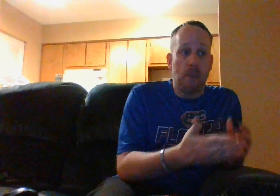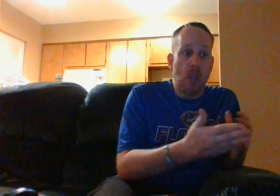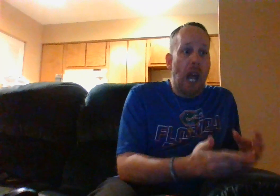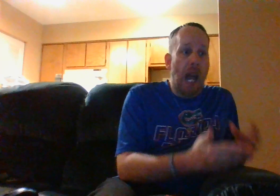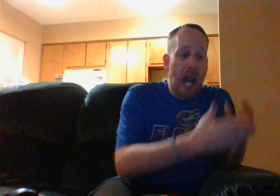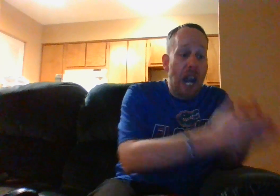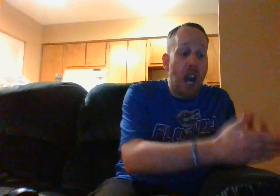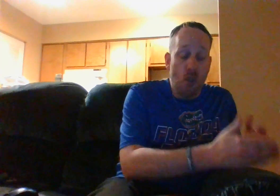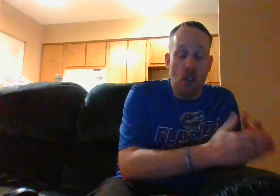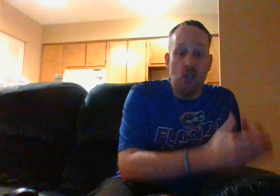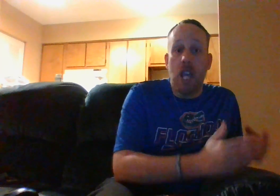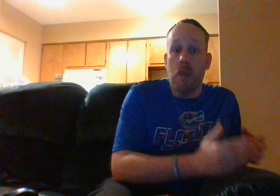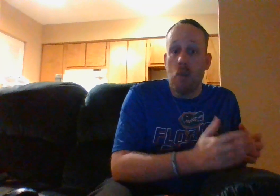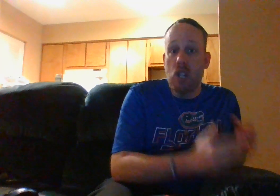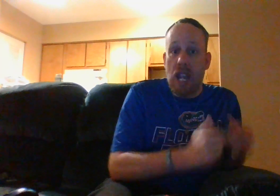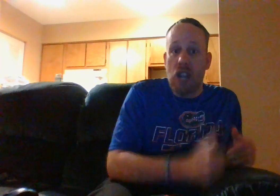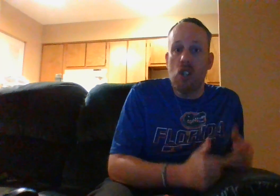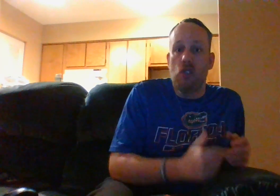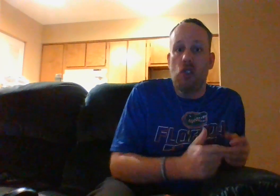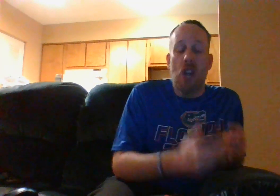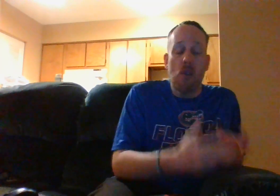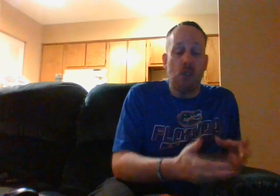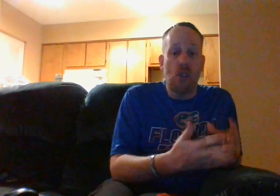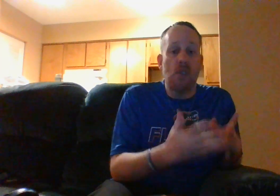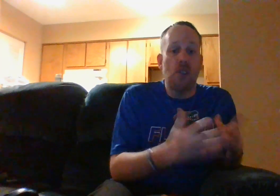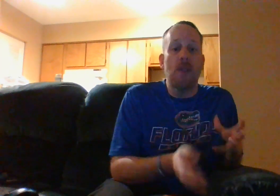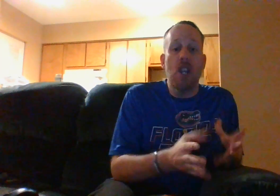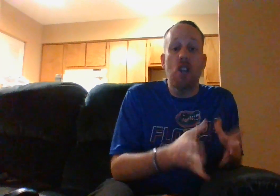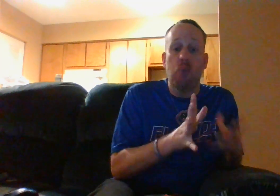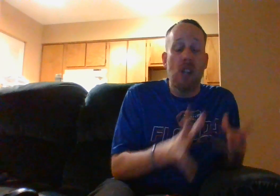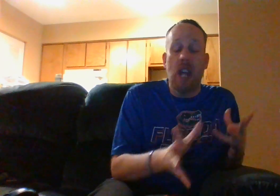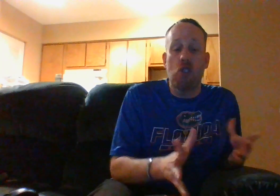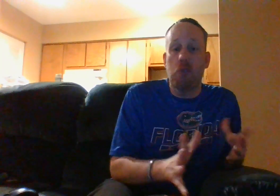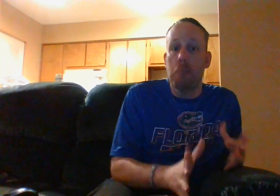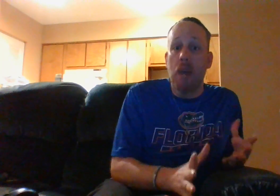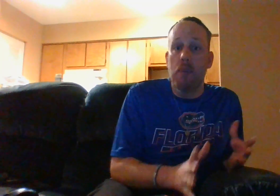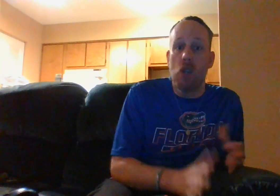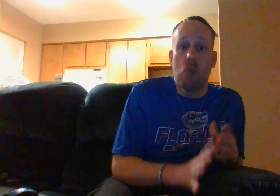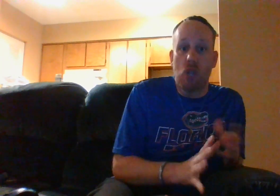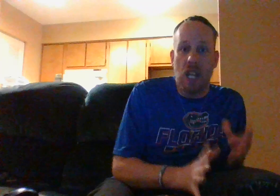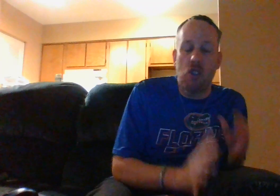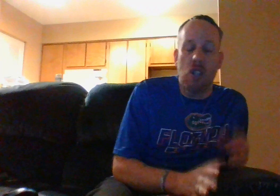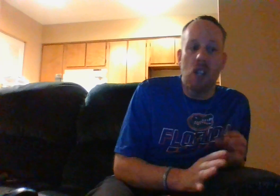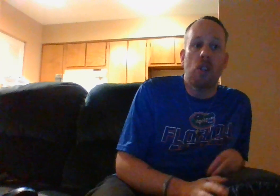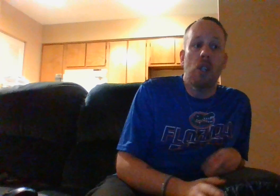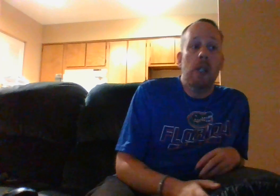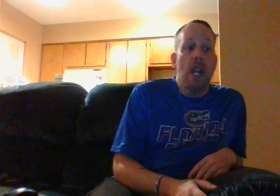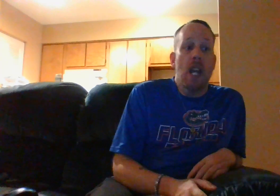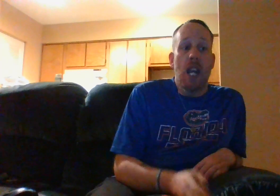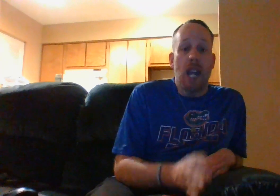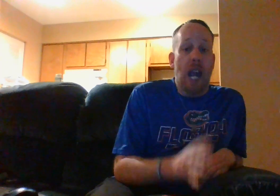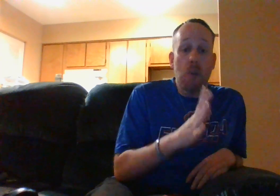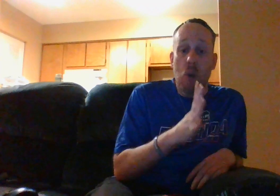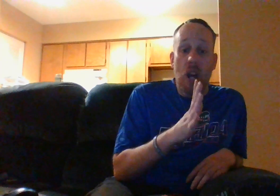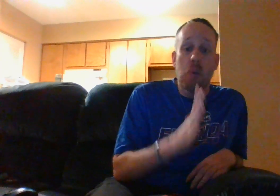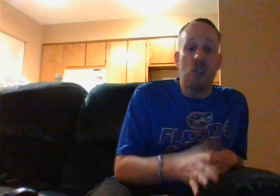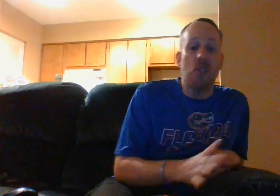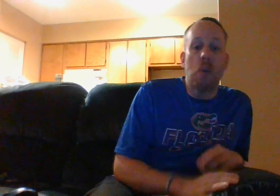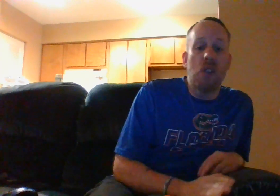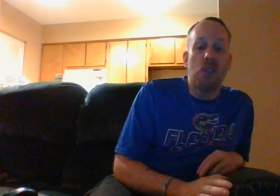how this anime really actually is this elf series of this anime it's really actually mind-blowing it really actually is and i want i want to say i want